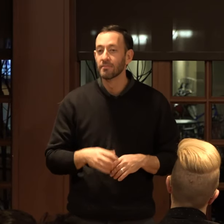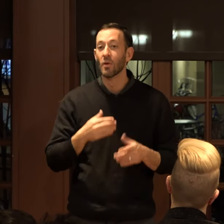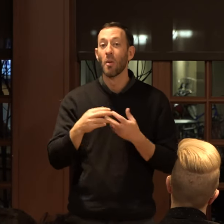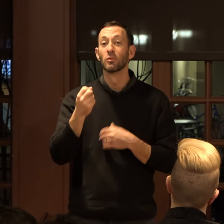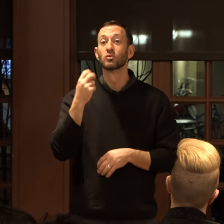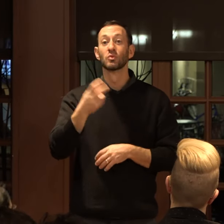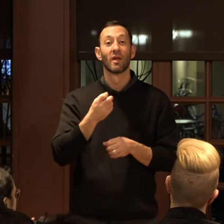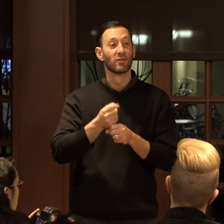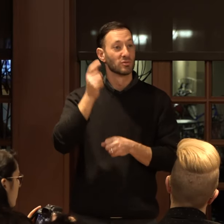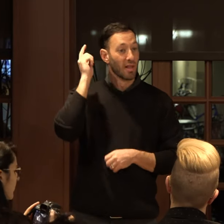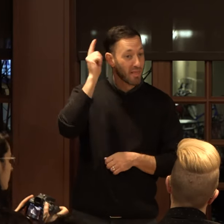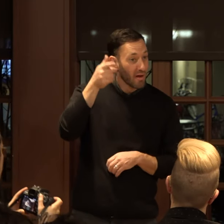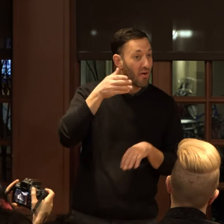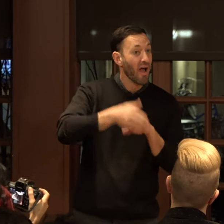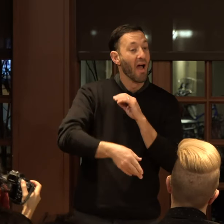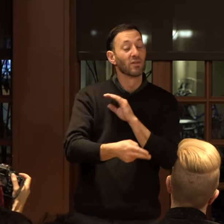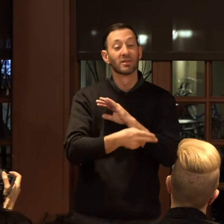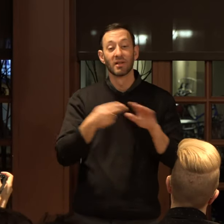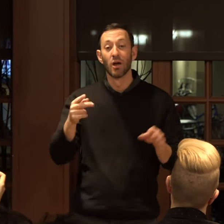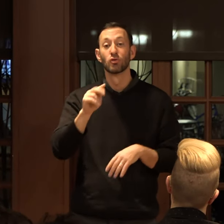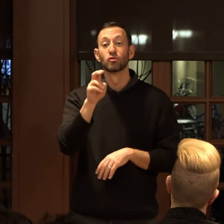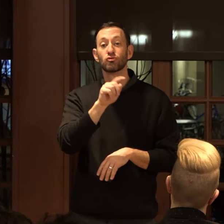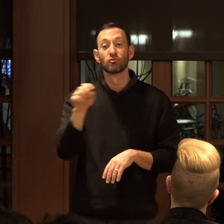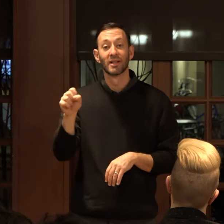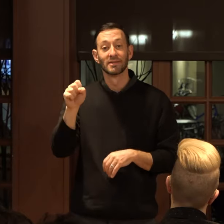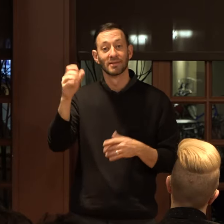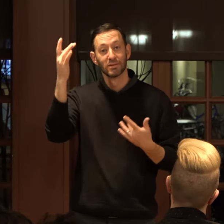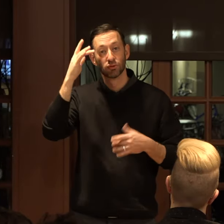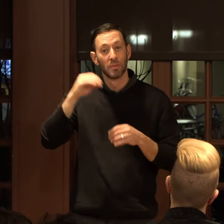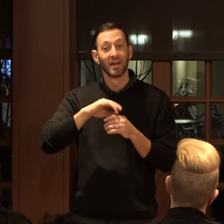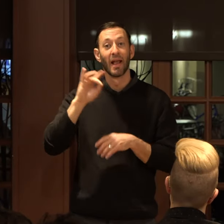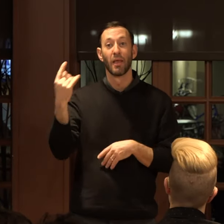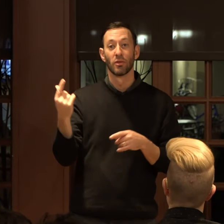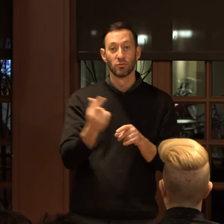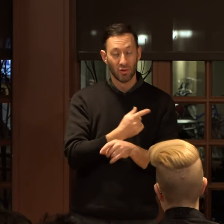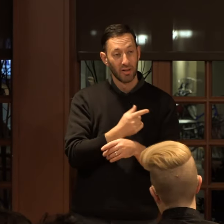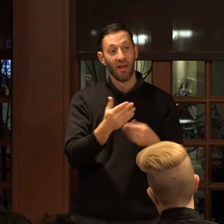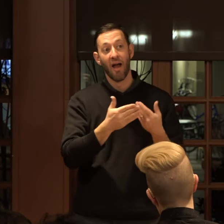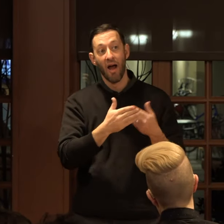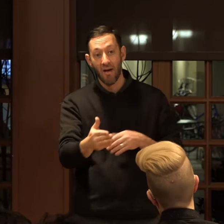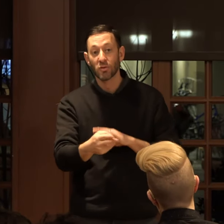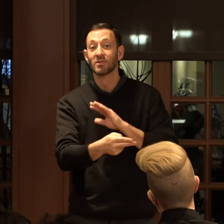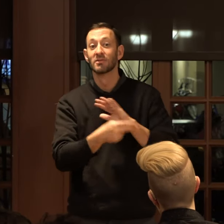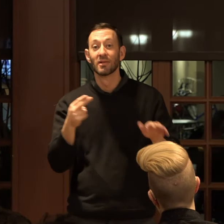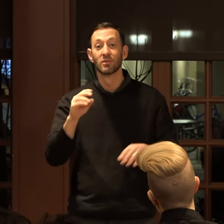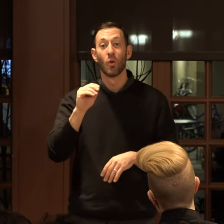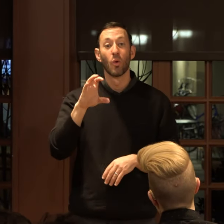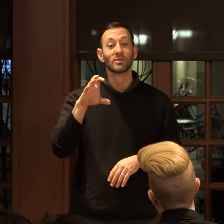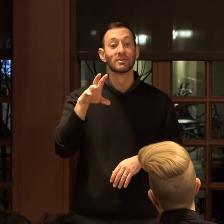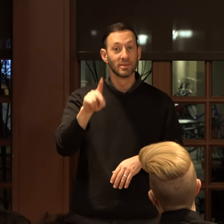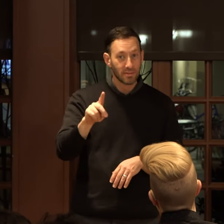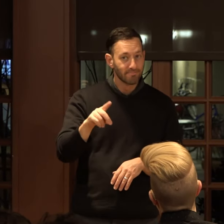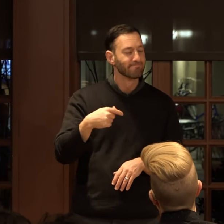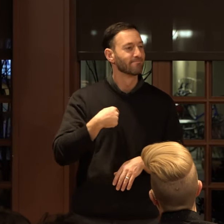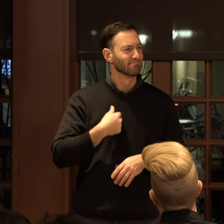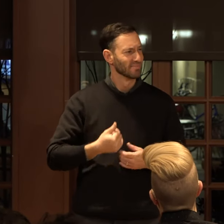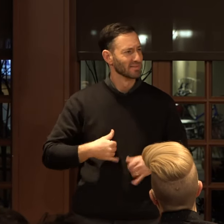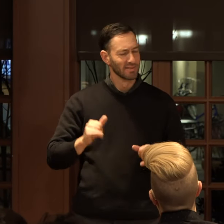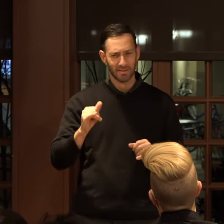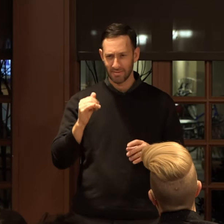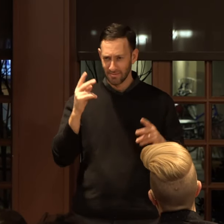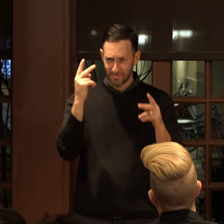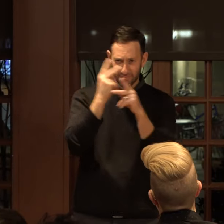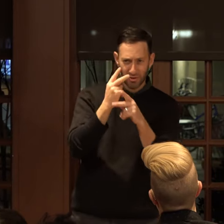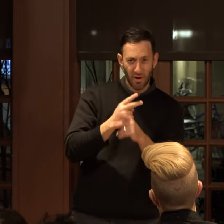12 years later, after a diagnosis of Tourette's syndrome in the eighth grade, shortly followed by a diagnosis of OCD, I am still navigating